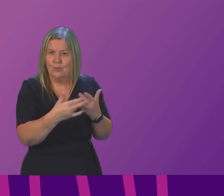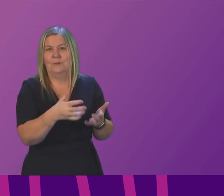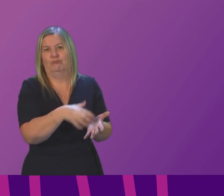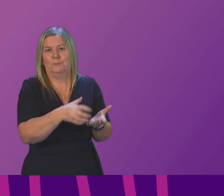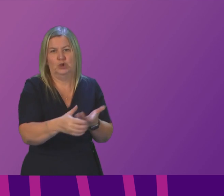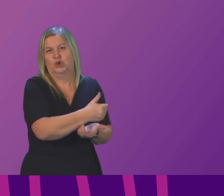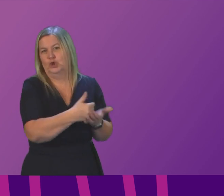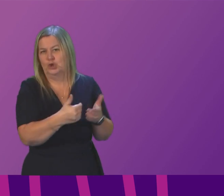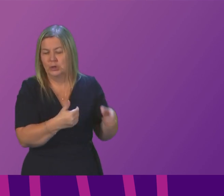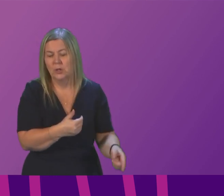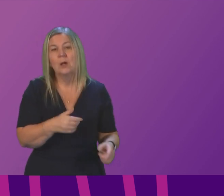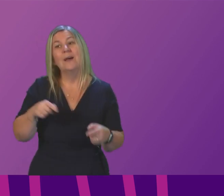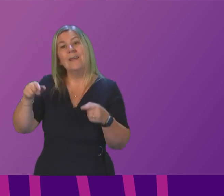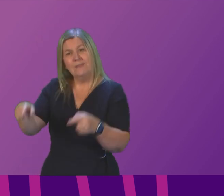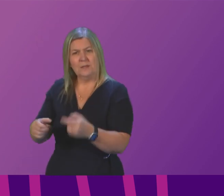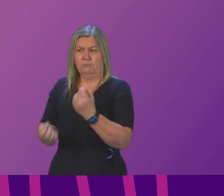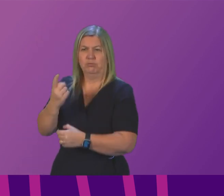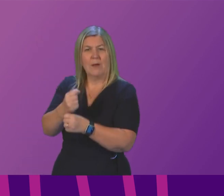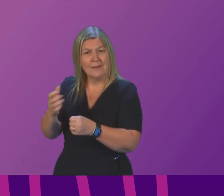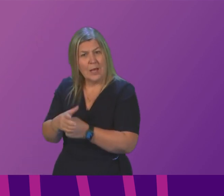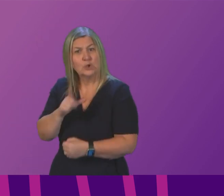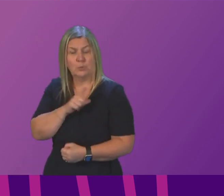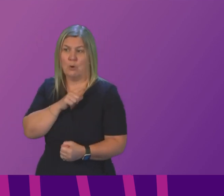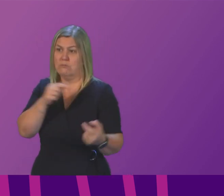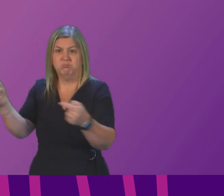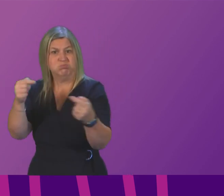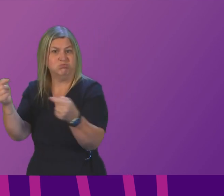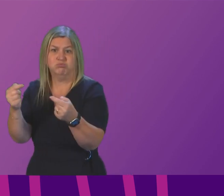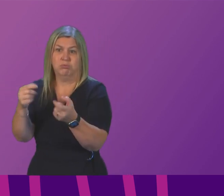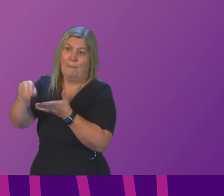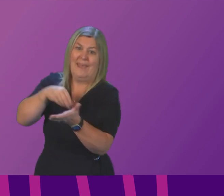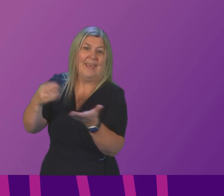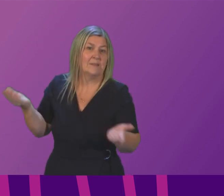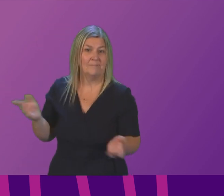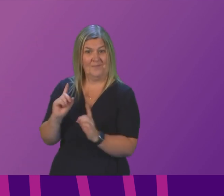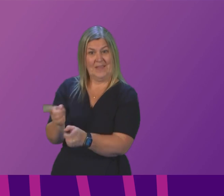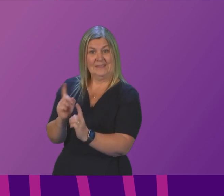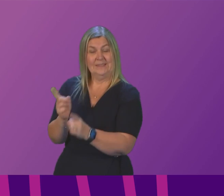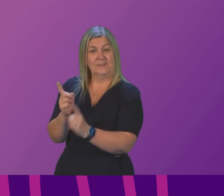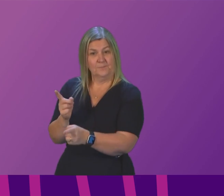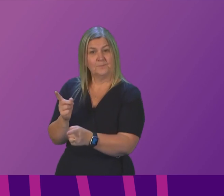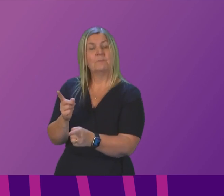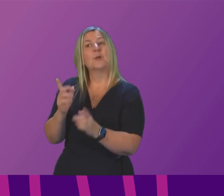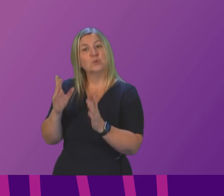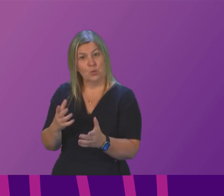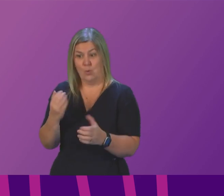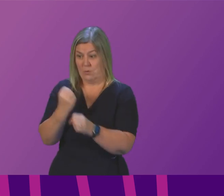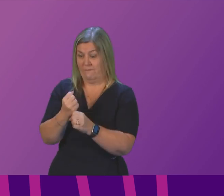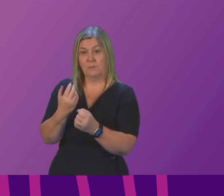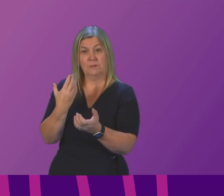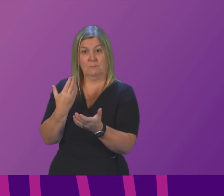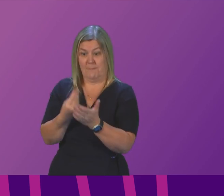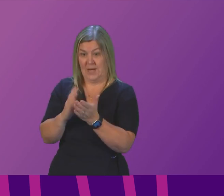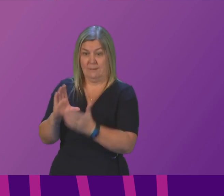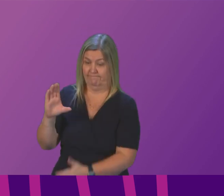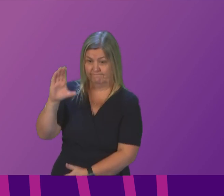national pay dispute the government did last week make additional resources available to allow COSLA to make a renewed offer